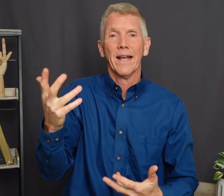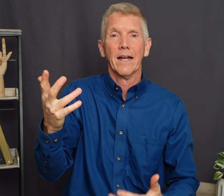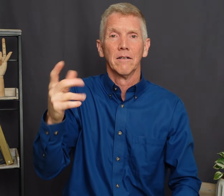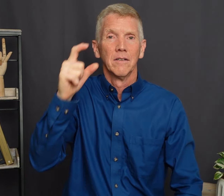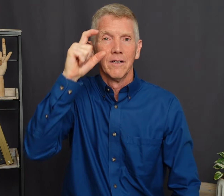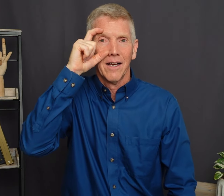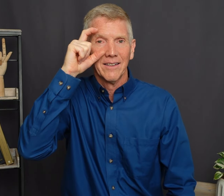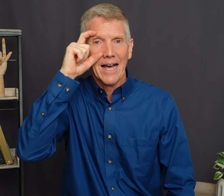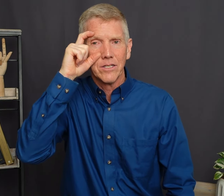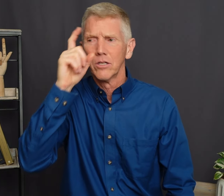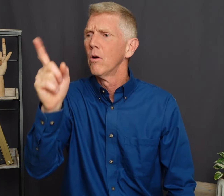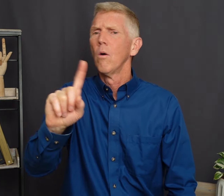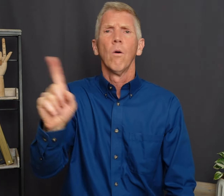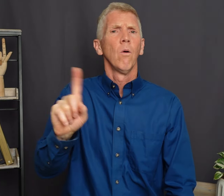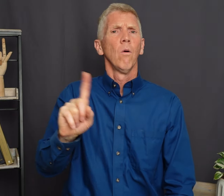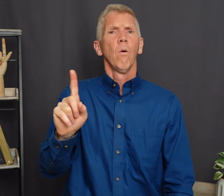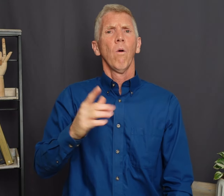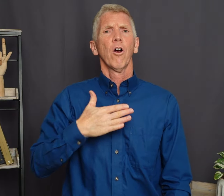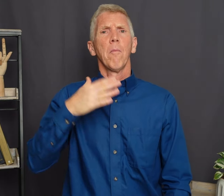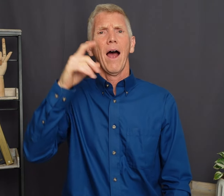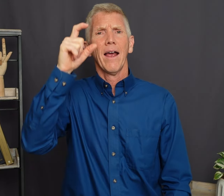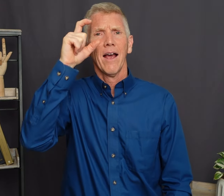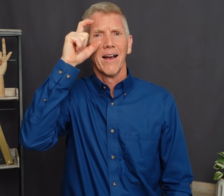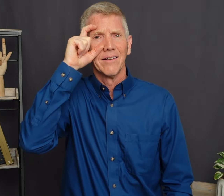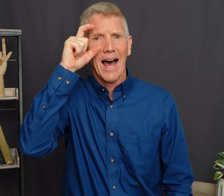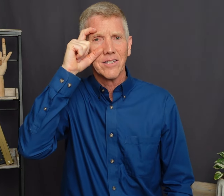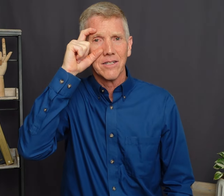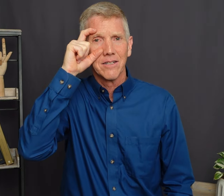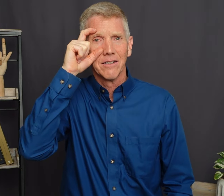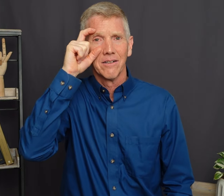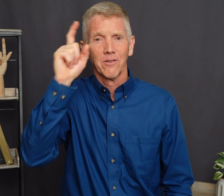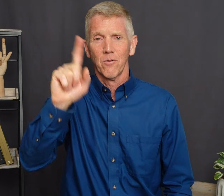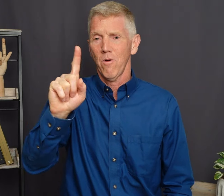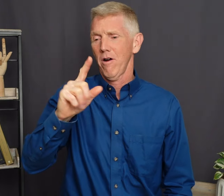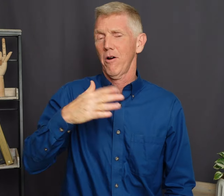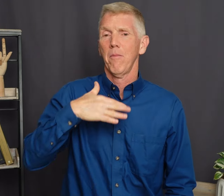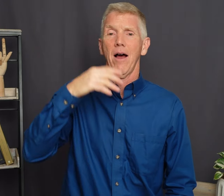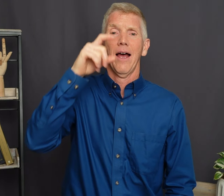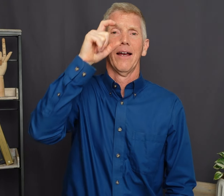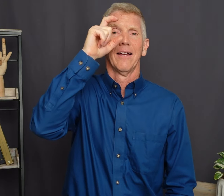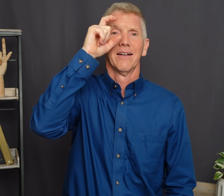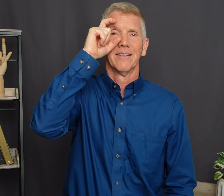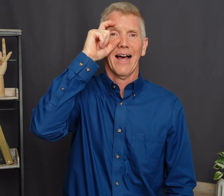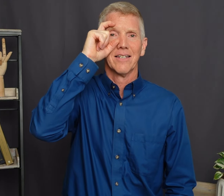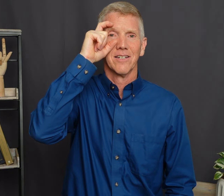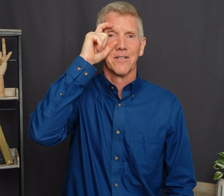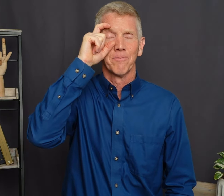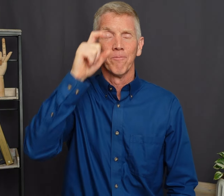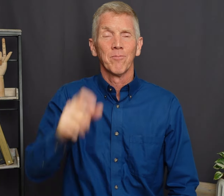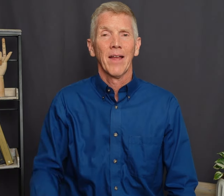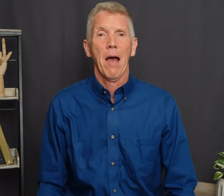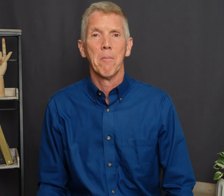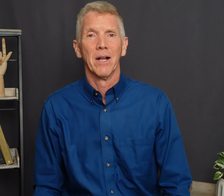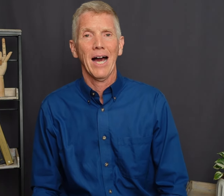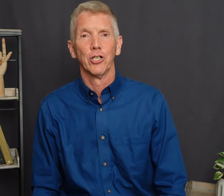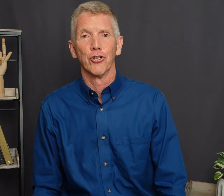hand Glasses Where are my glasses? Where are my glasses? How about binoculars?